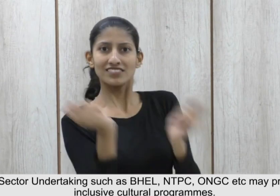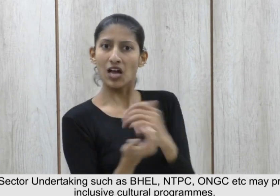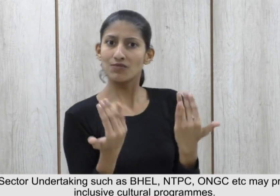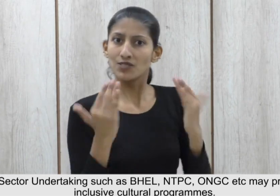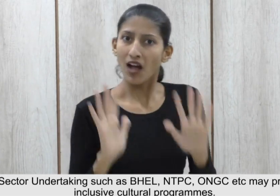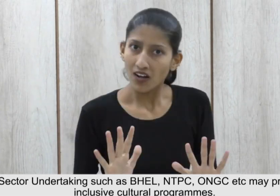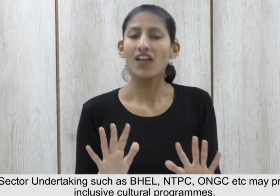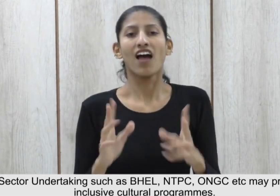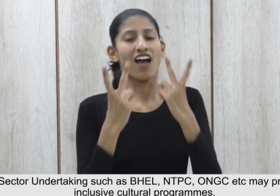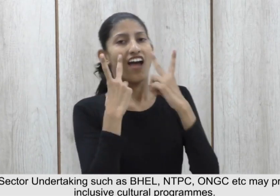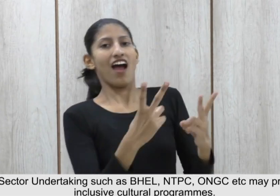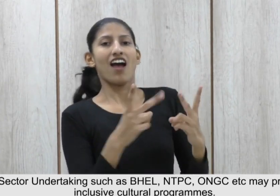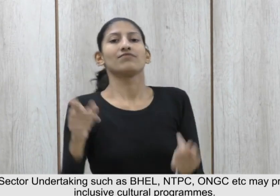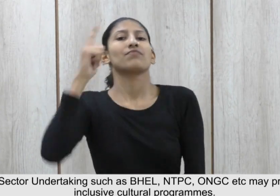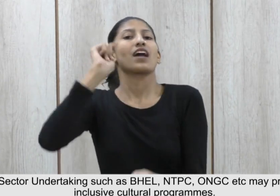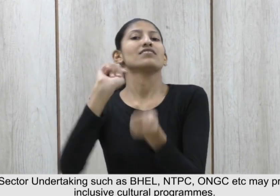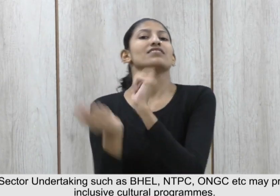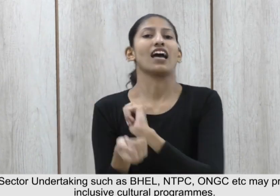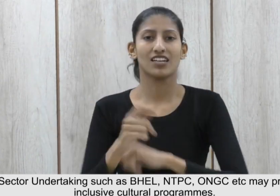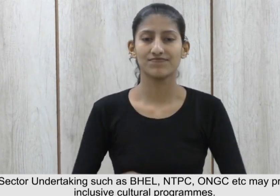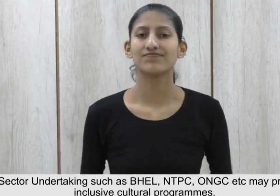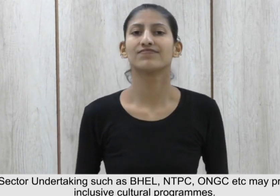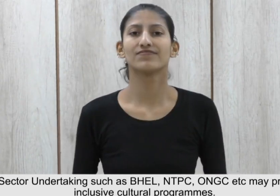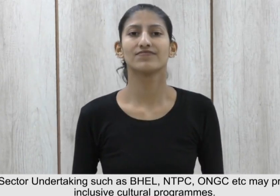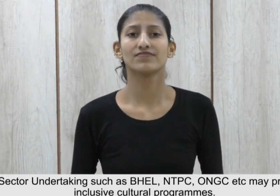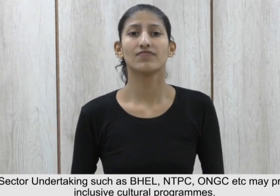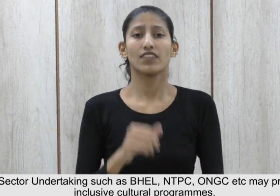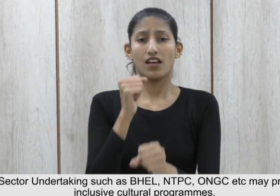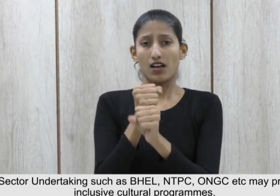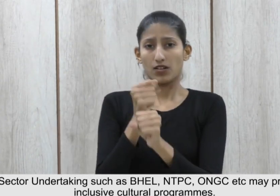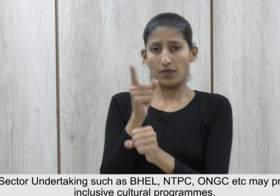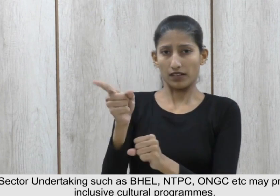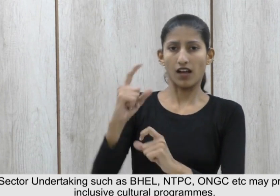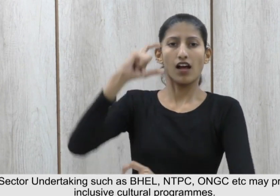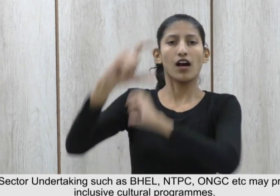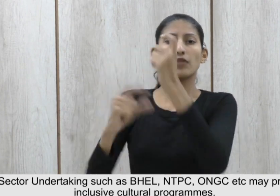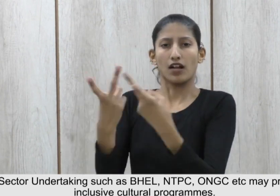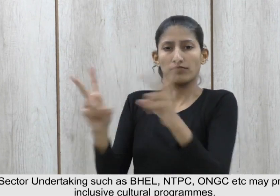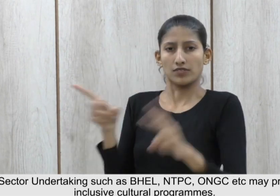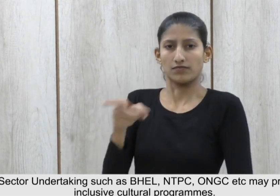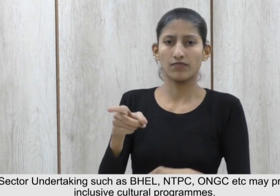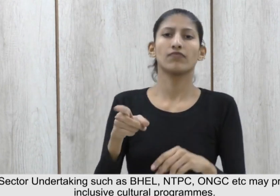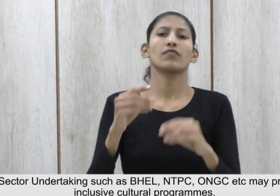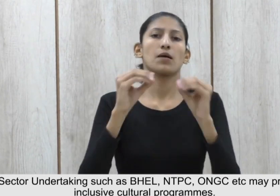.1. Public sector undertakings such as